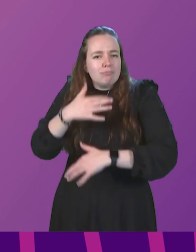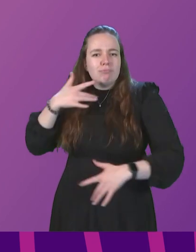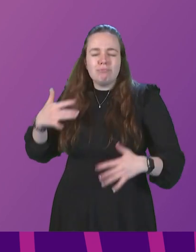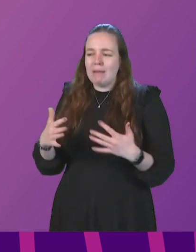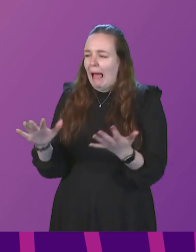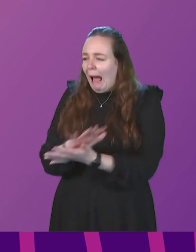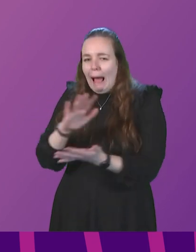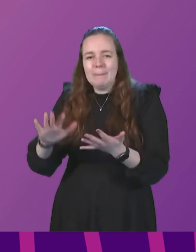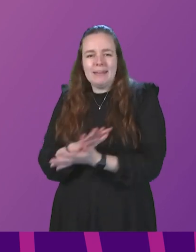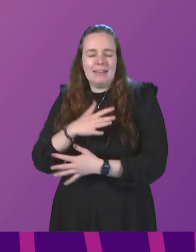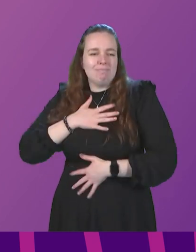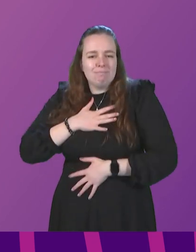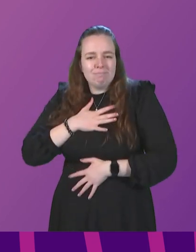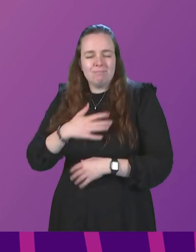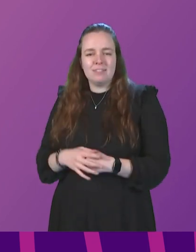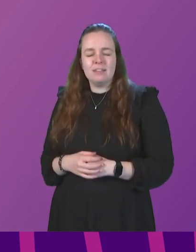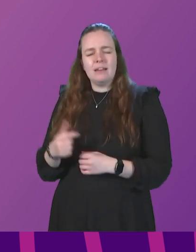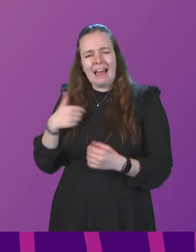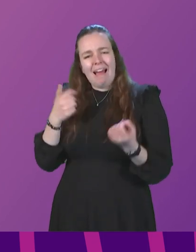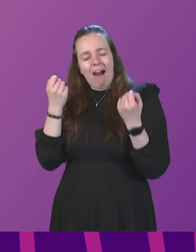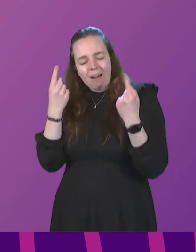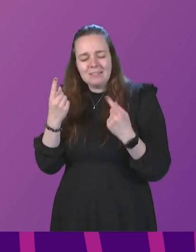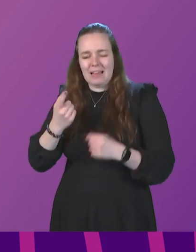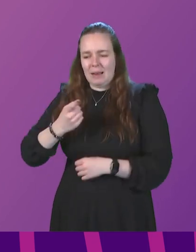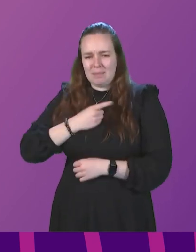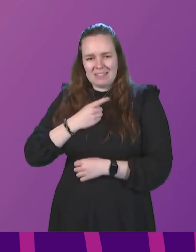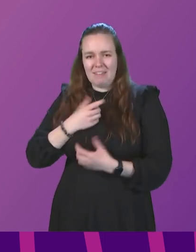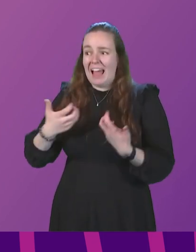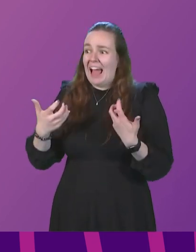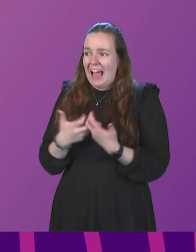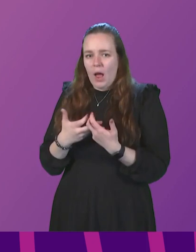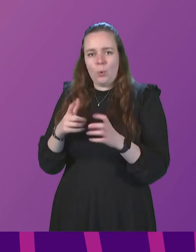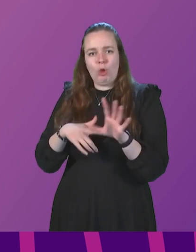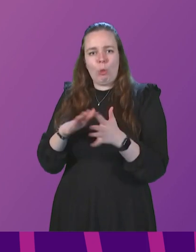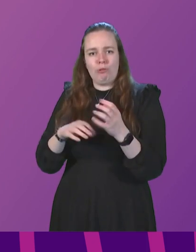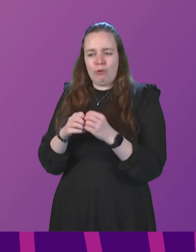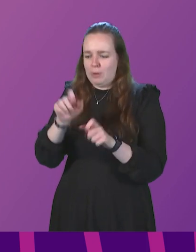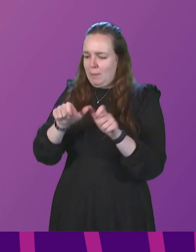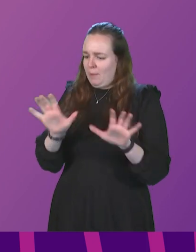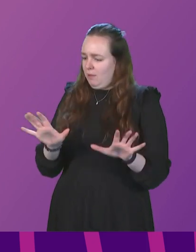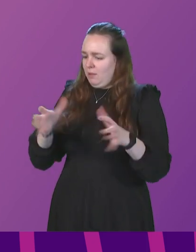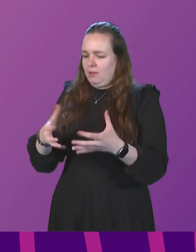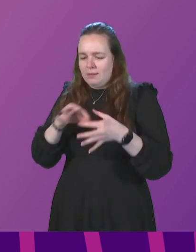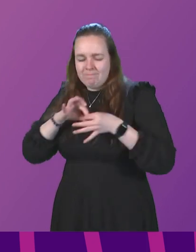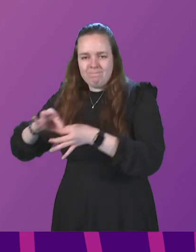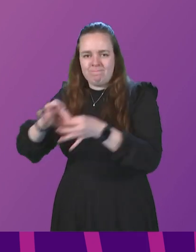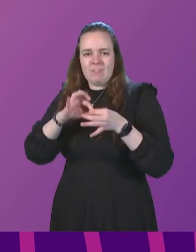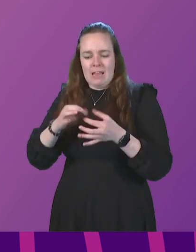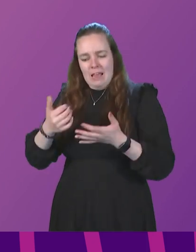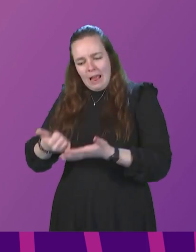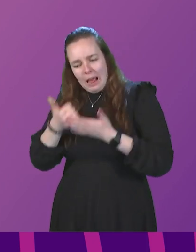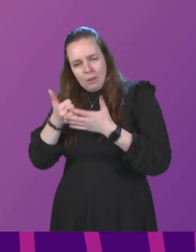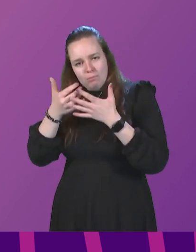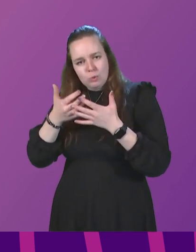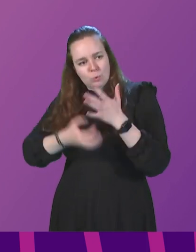happy. I understand first-hand how youth groups bring young people together, help us grow in self-belief